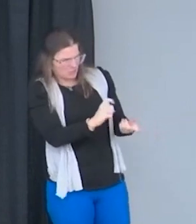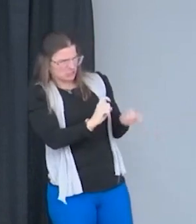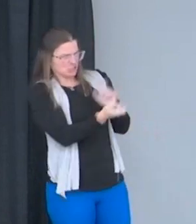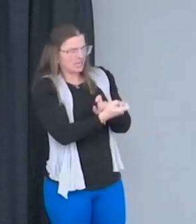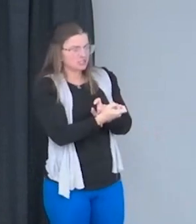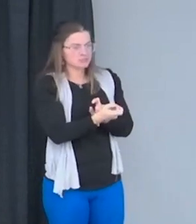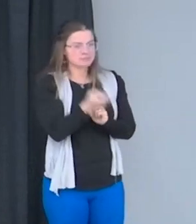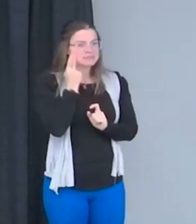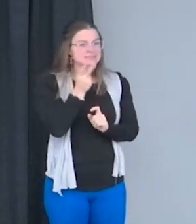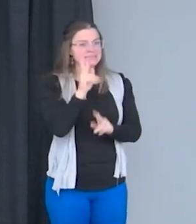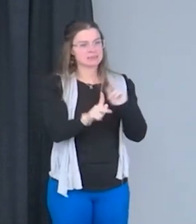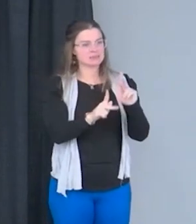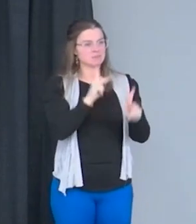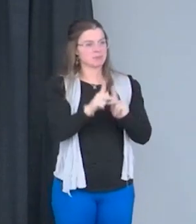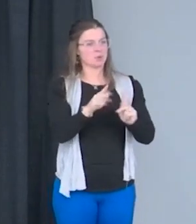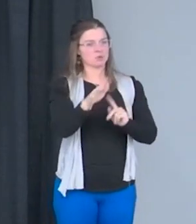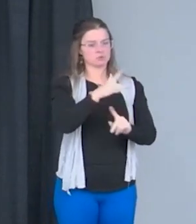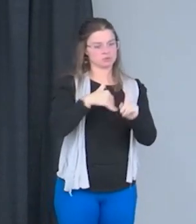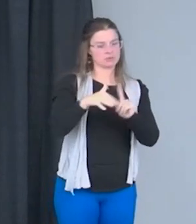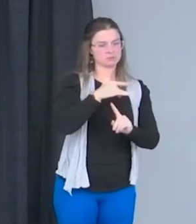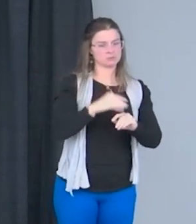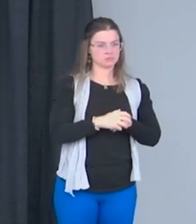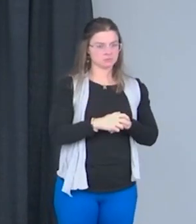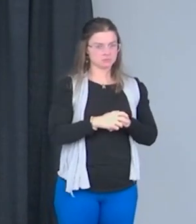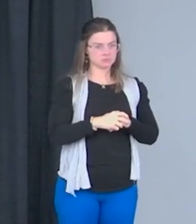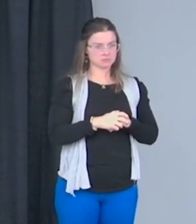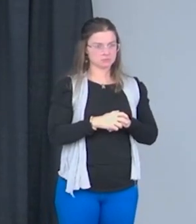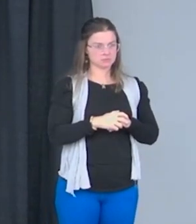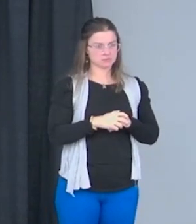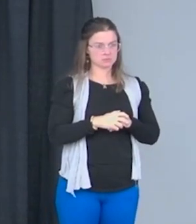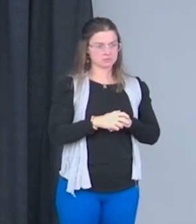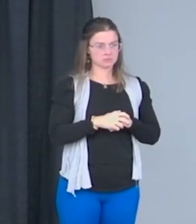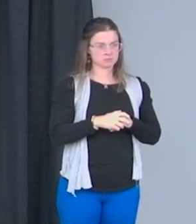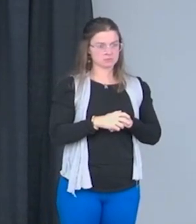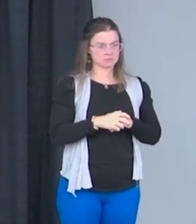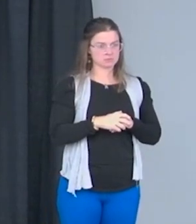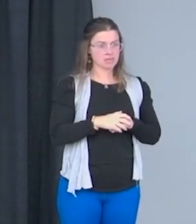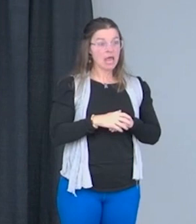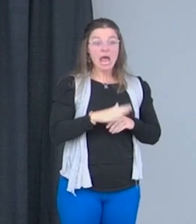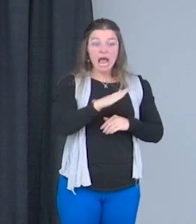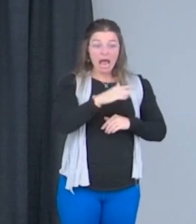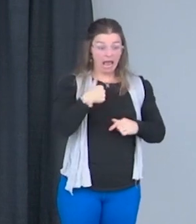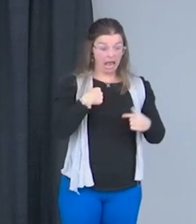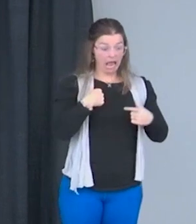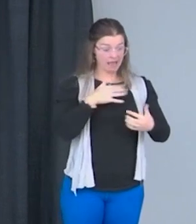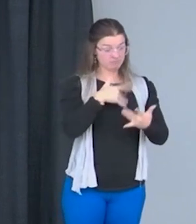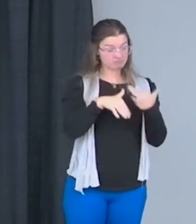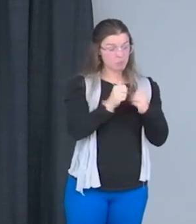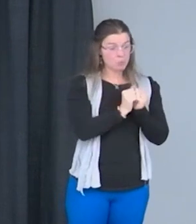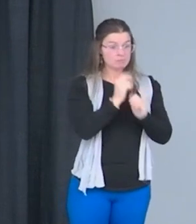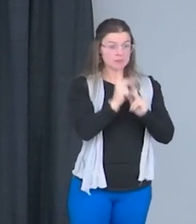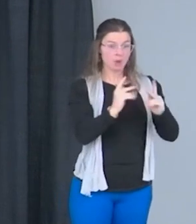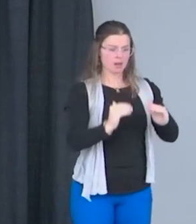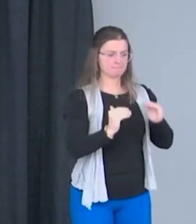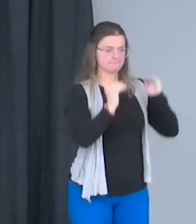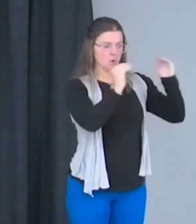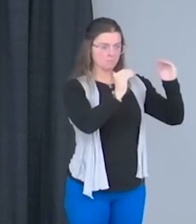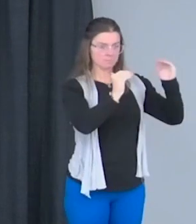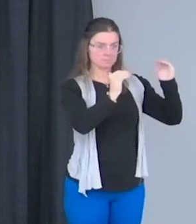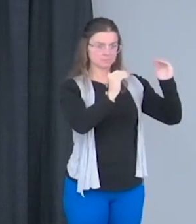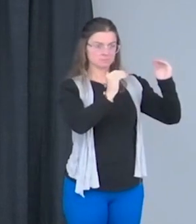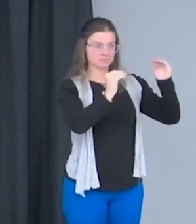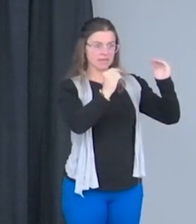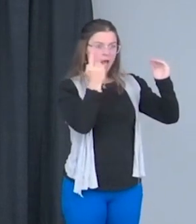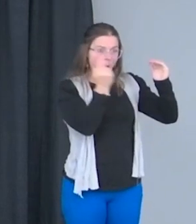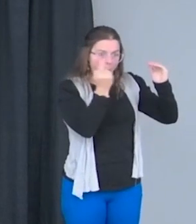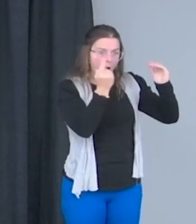somebody that's been around someone at an elevated state and not grew. Right? But I've definitely been around a lot of people